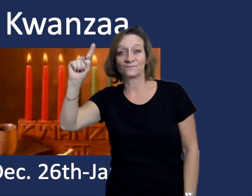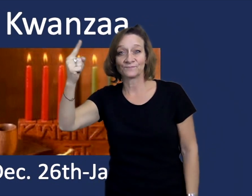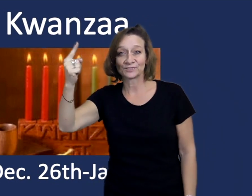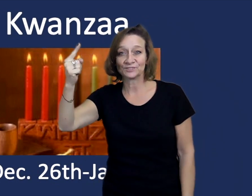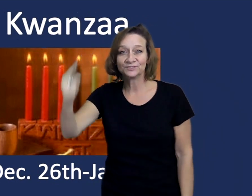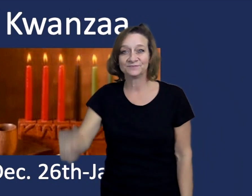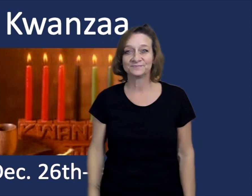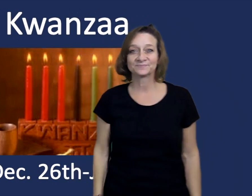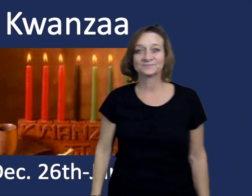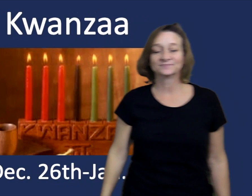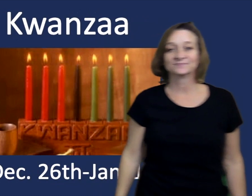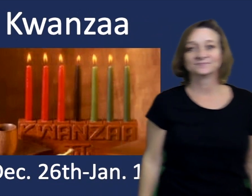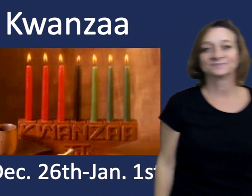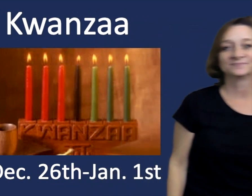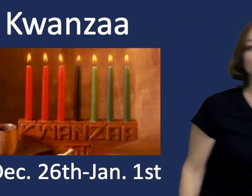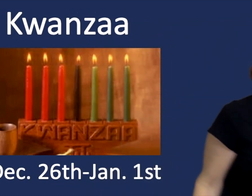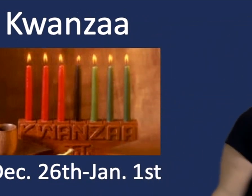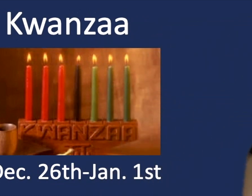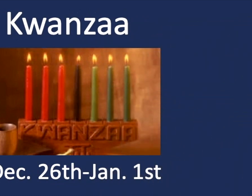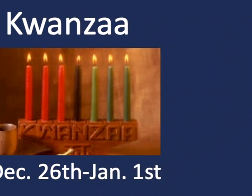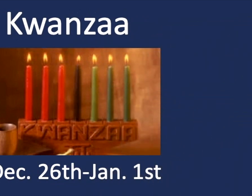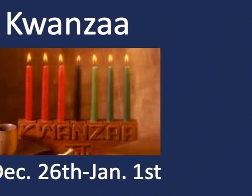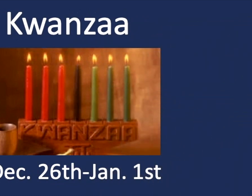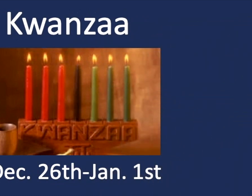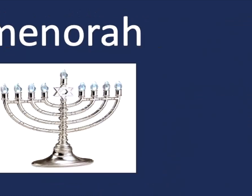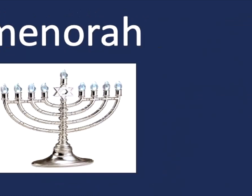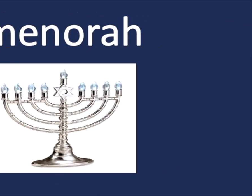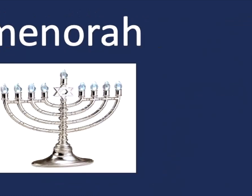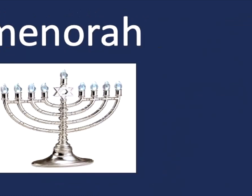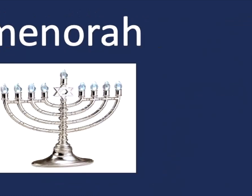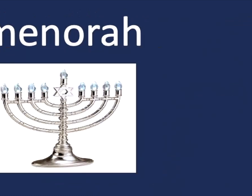January 25th or 26th, until January 1st.